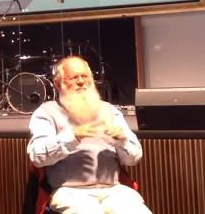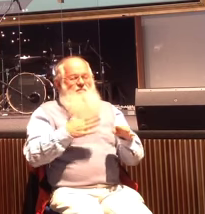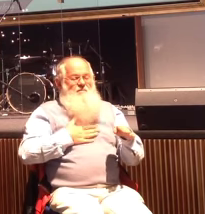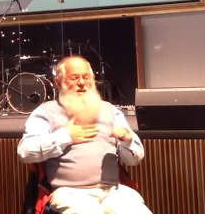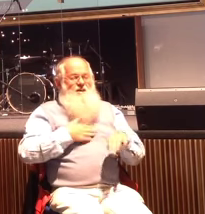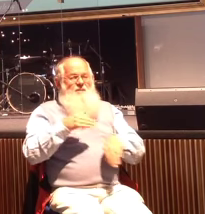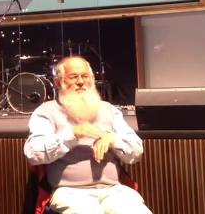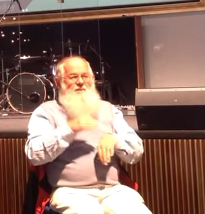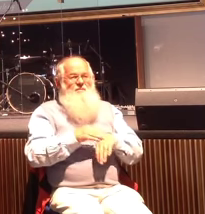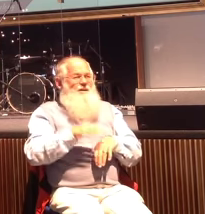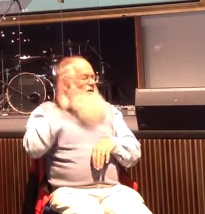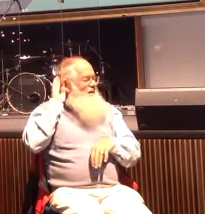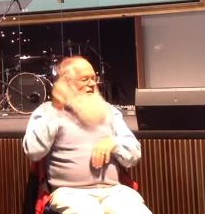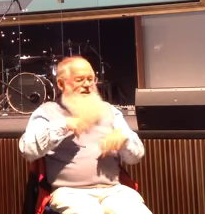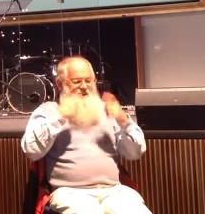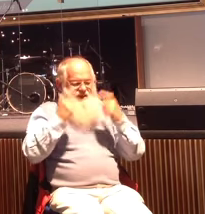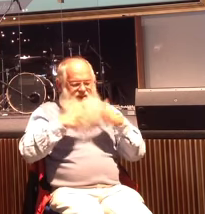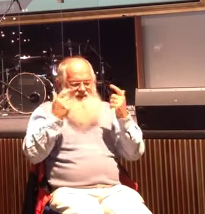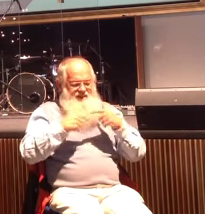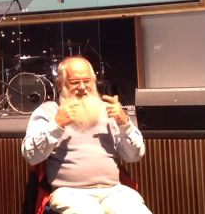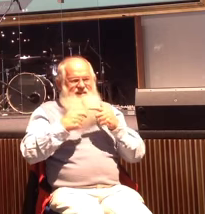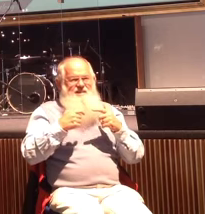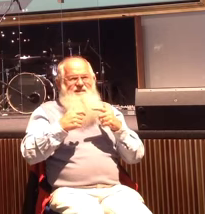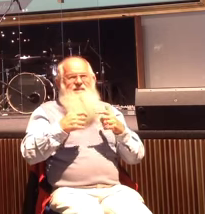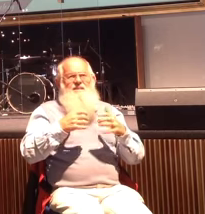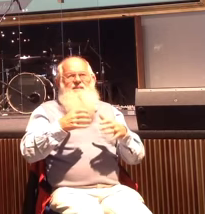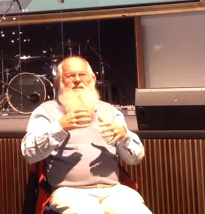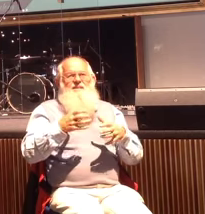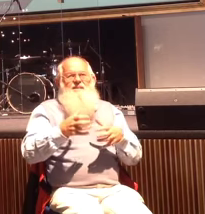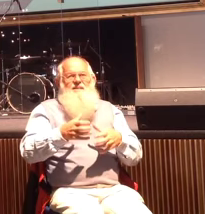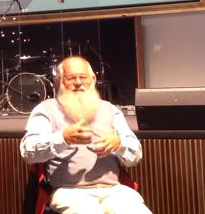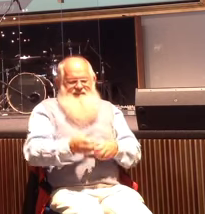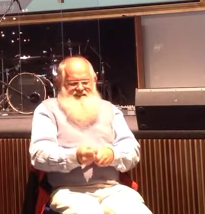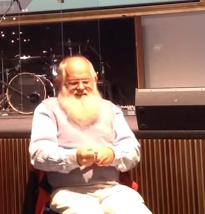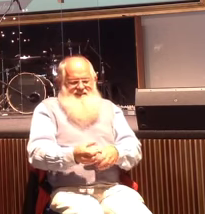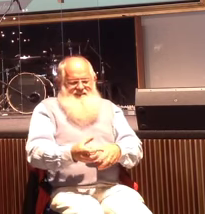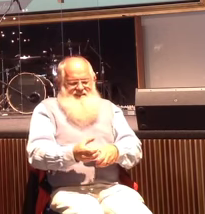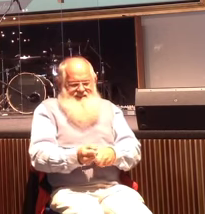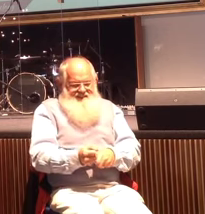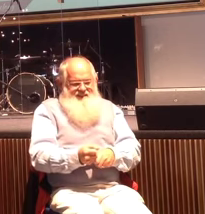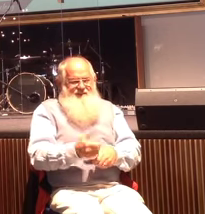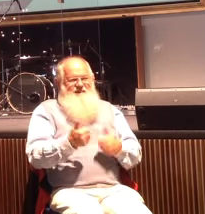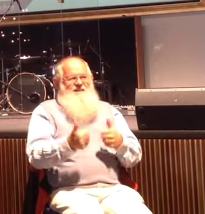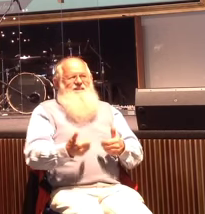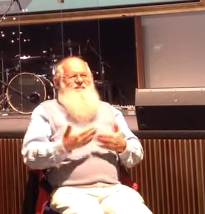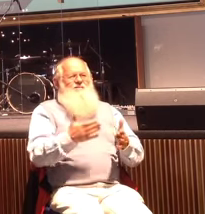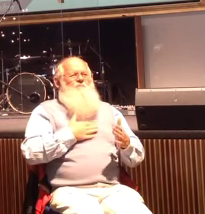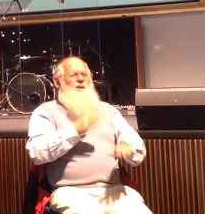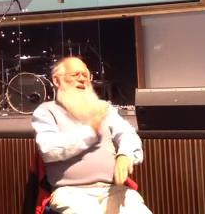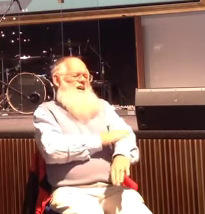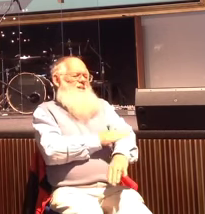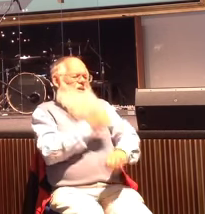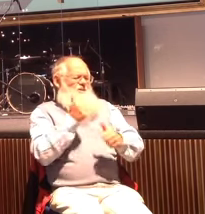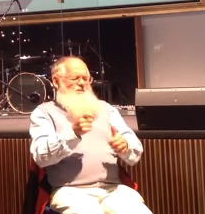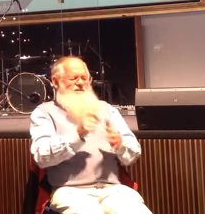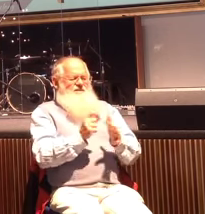hear him laughing, oh, squeezing this chamber, it's really giving my arm a good pump. And instantly,